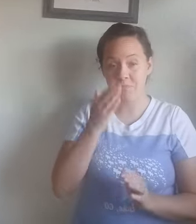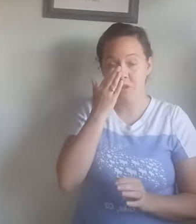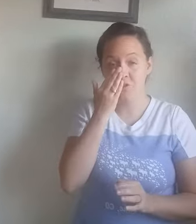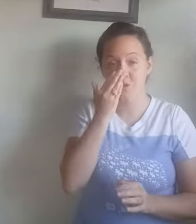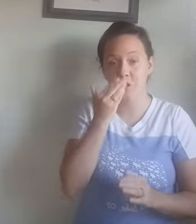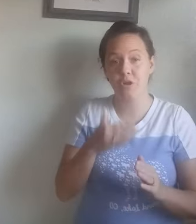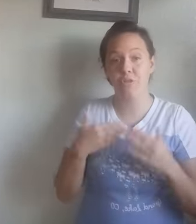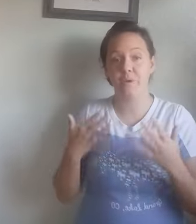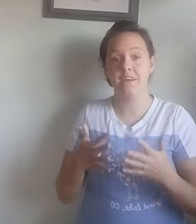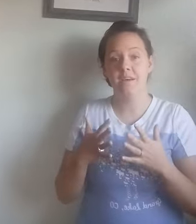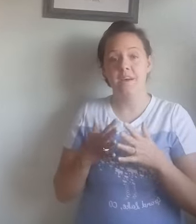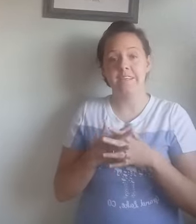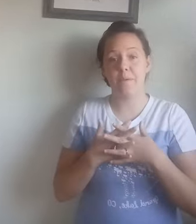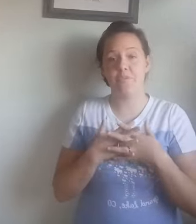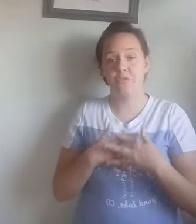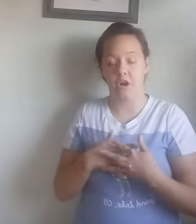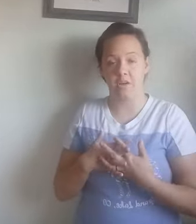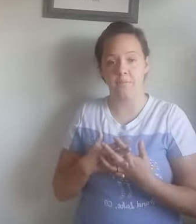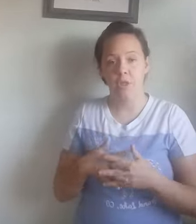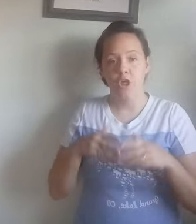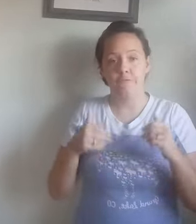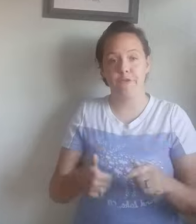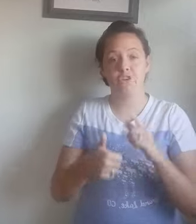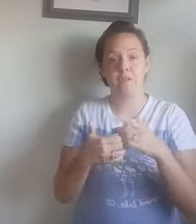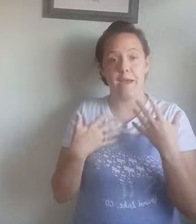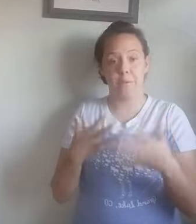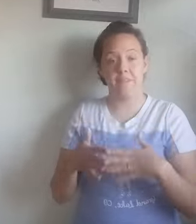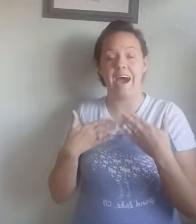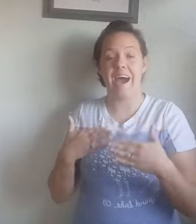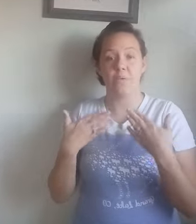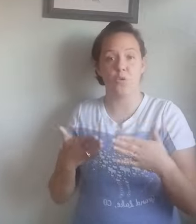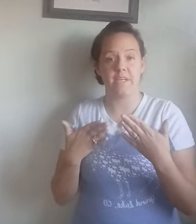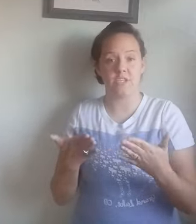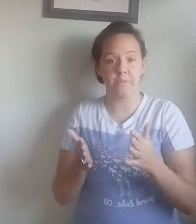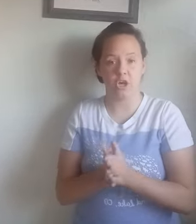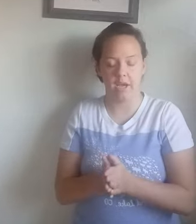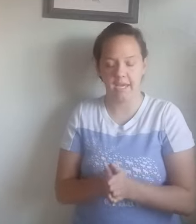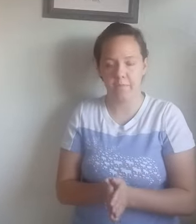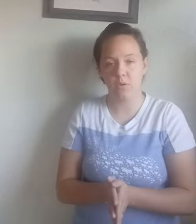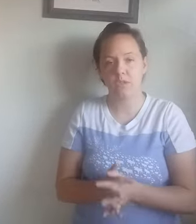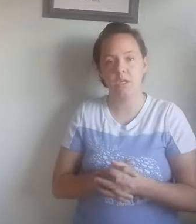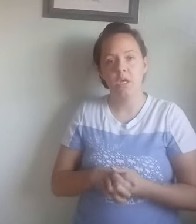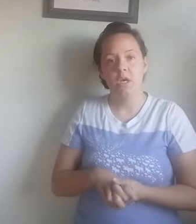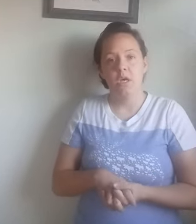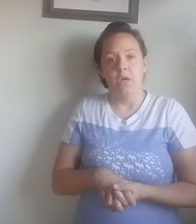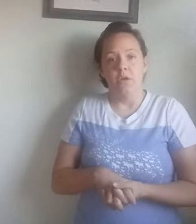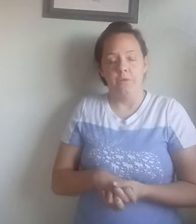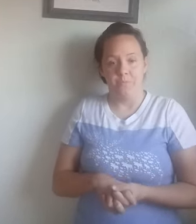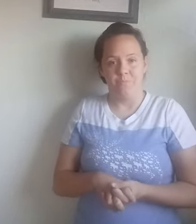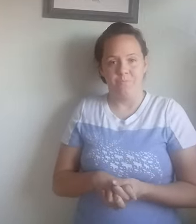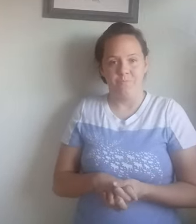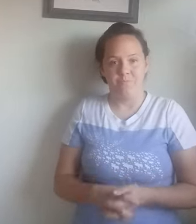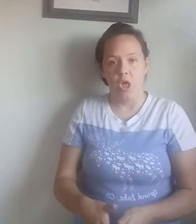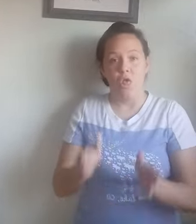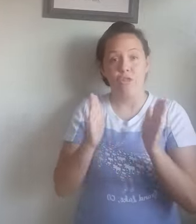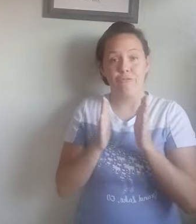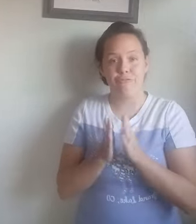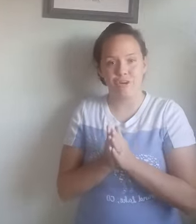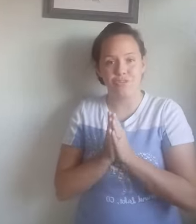So there are three types of yarn. The first that that I am going to be talking about, the first